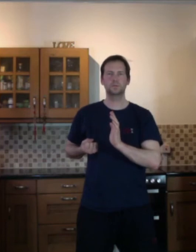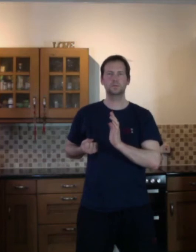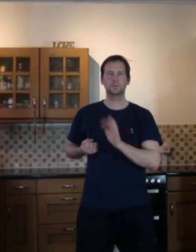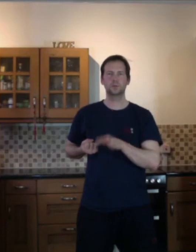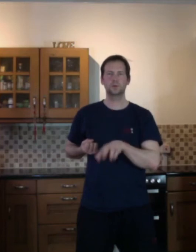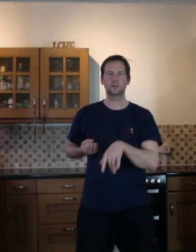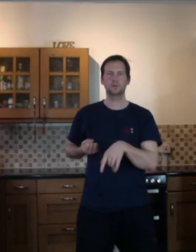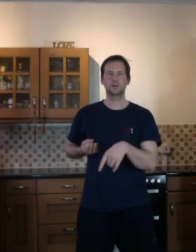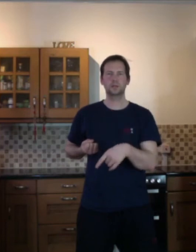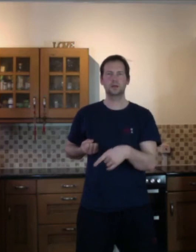Dropping into Foqsau.